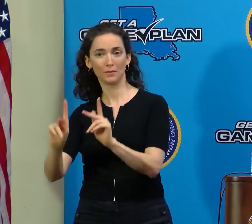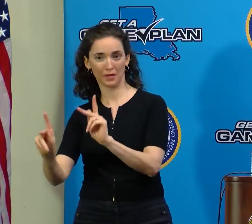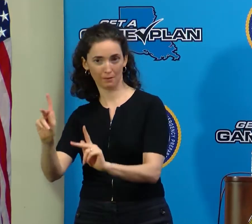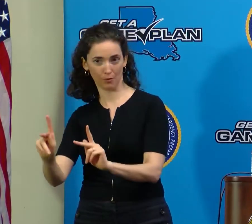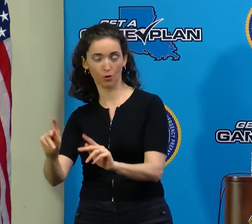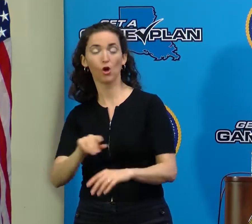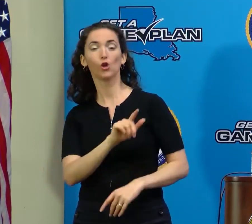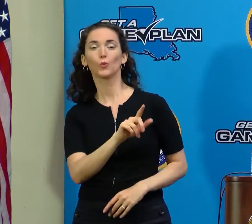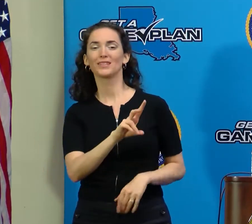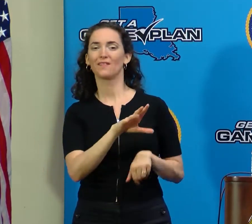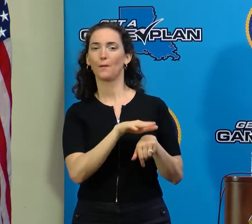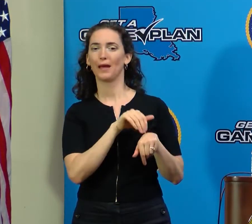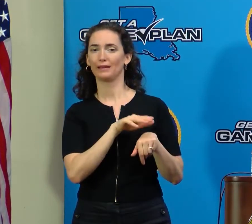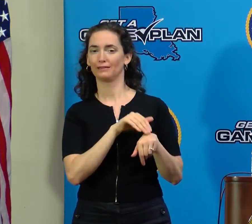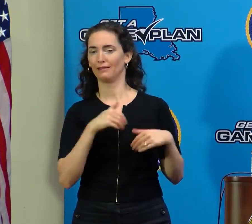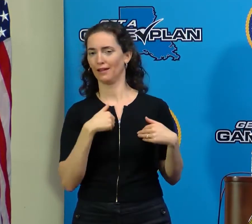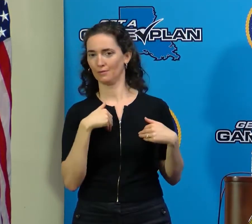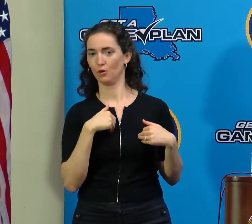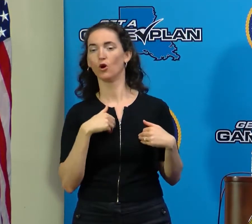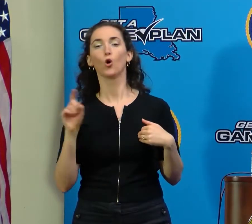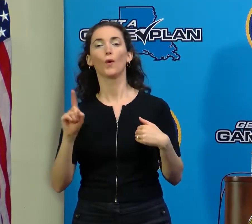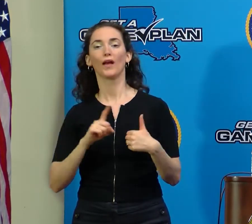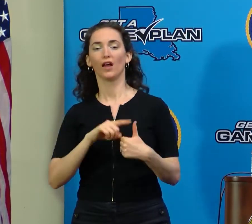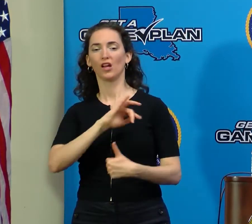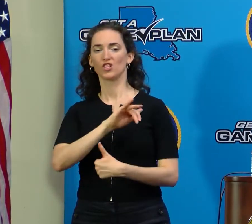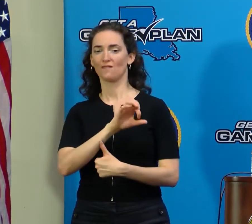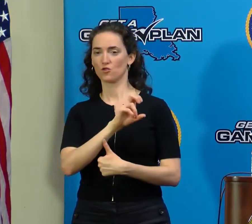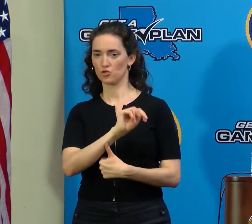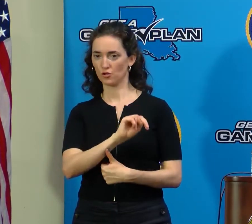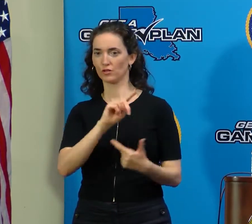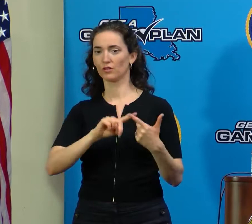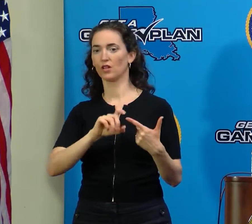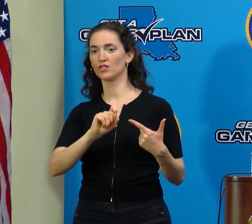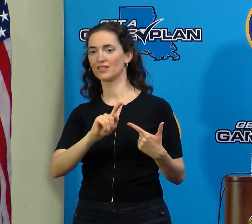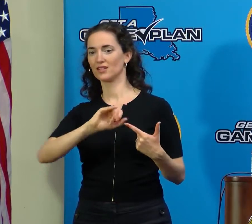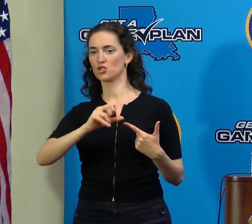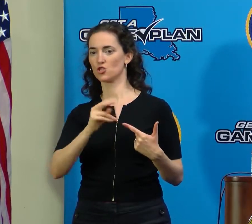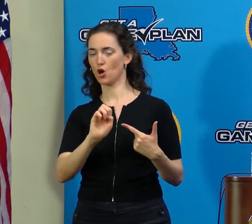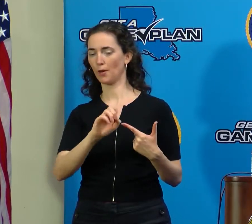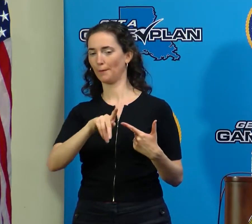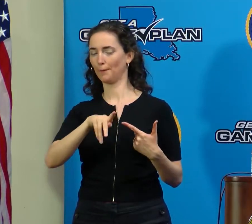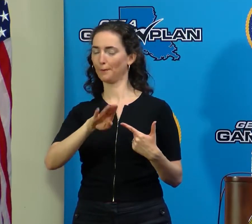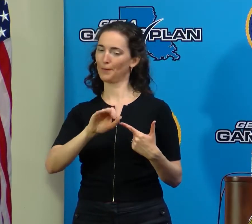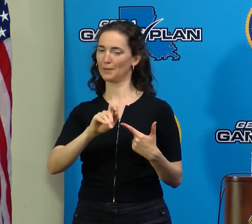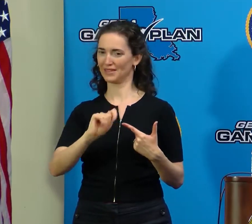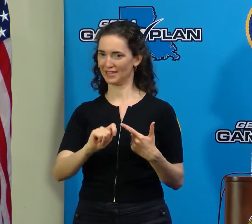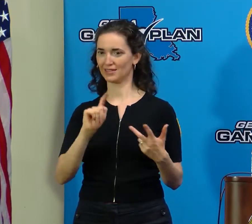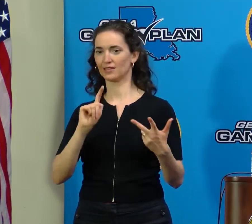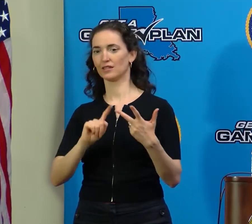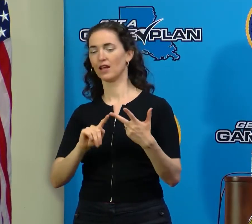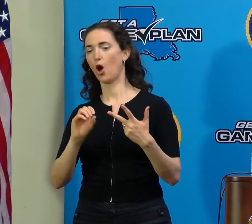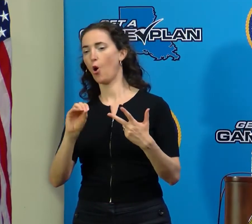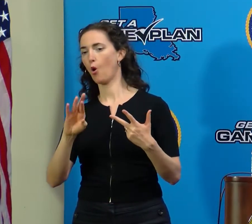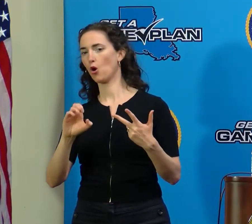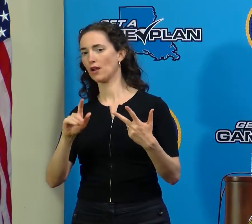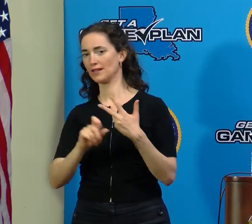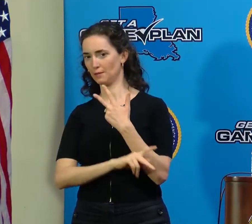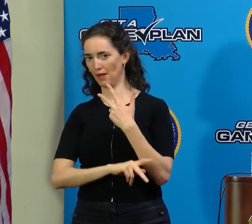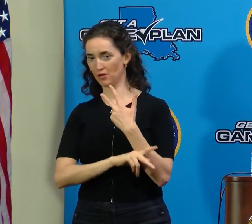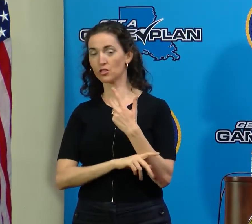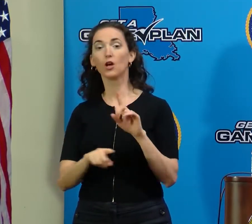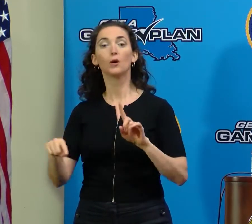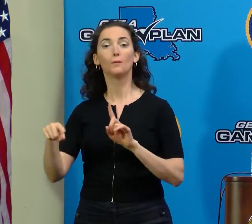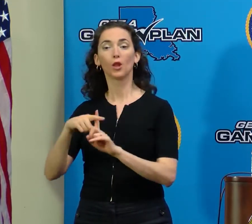across Jefferson, St. John the Baptist and Orleans parishes, but also conducted helicopter hoist and lift